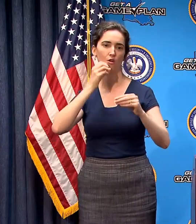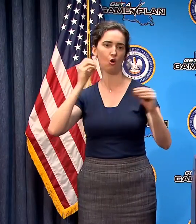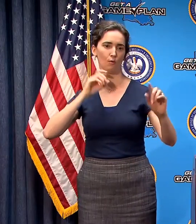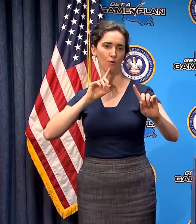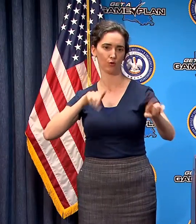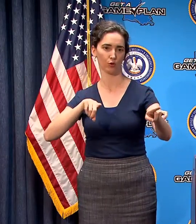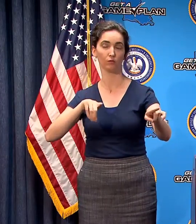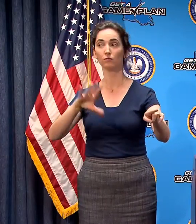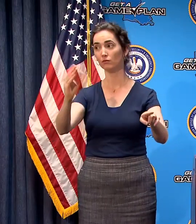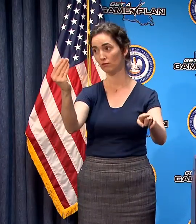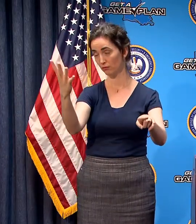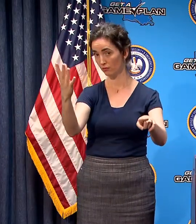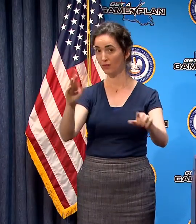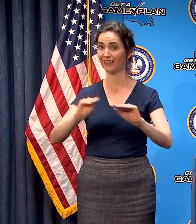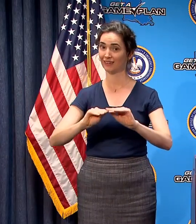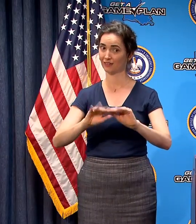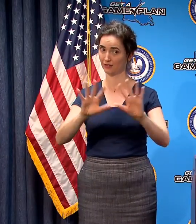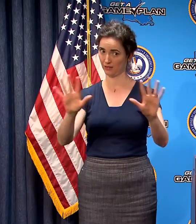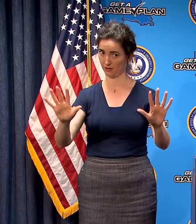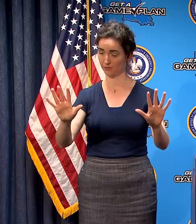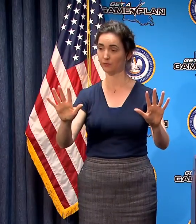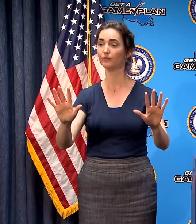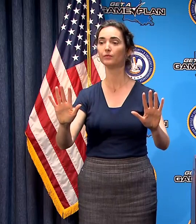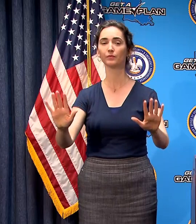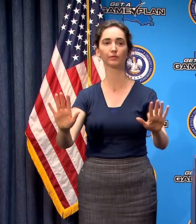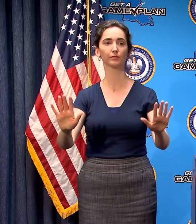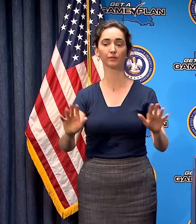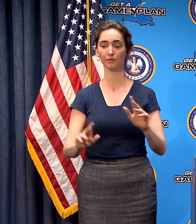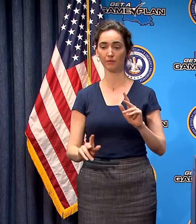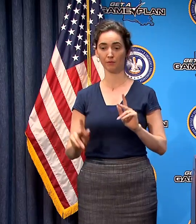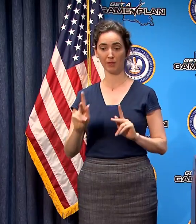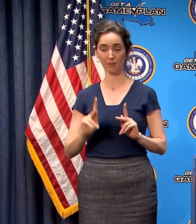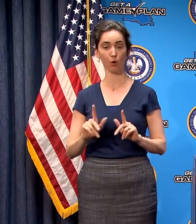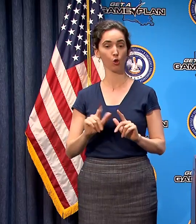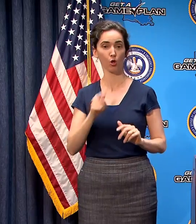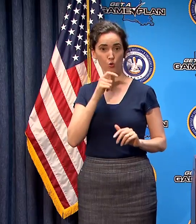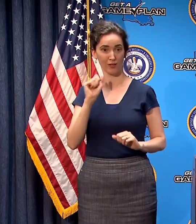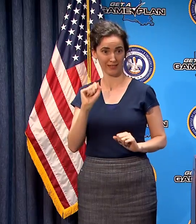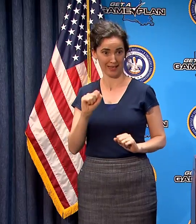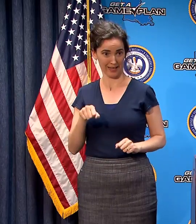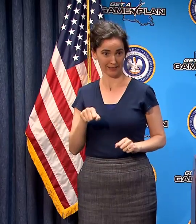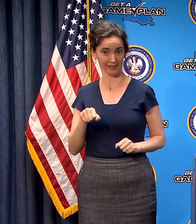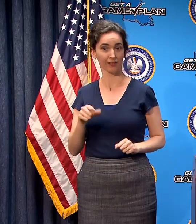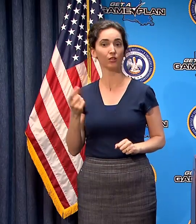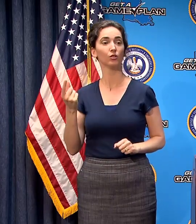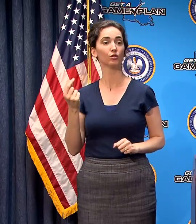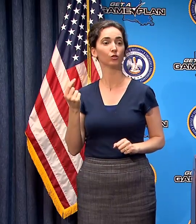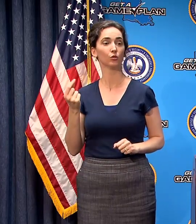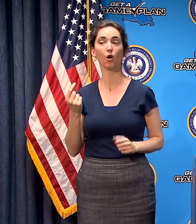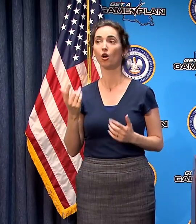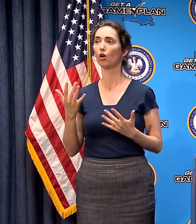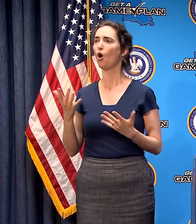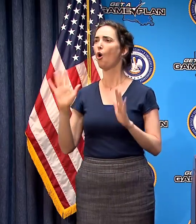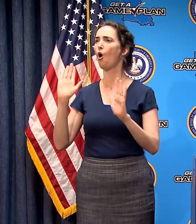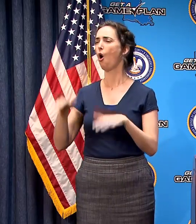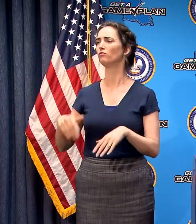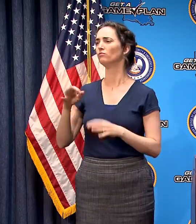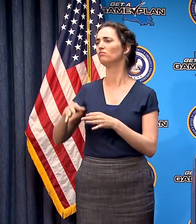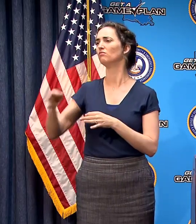explicit the people of Louisiana who are able to do so certainly should not wait till tomorrow